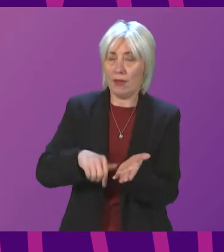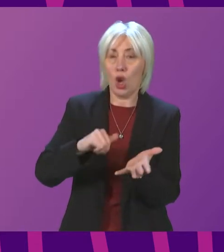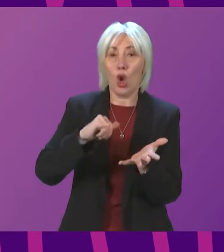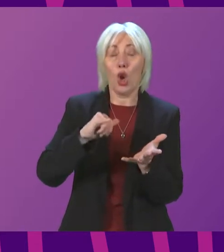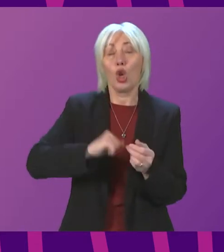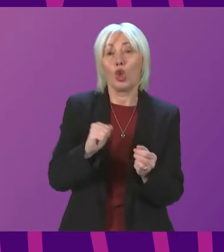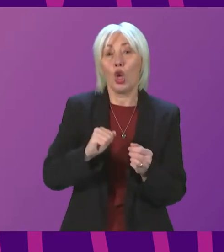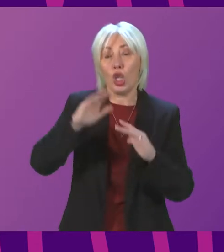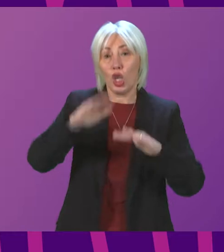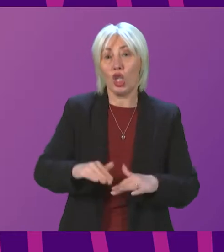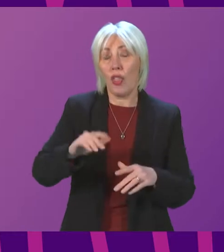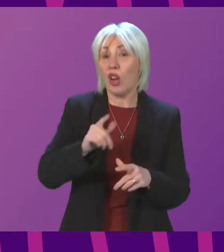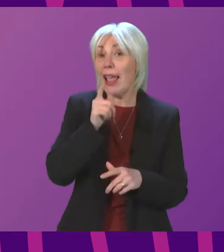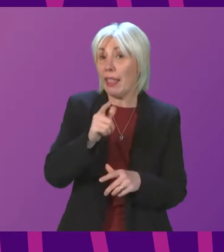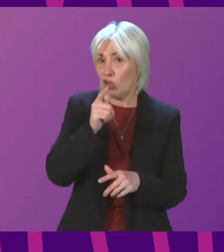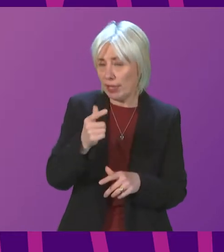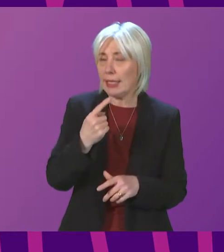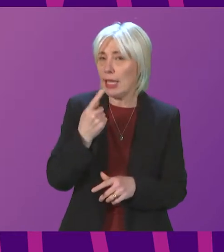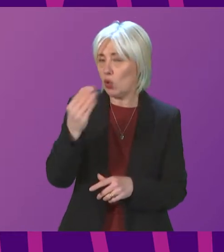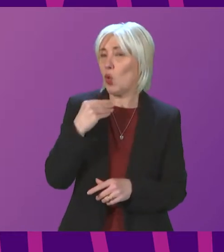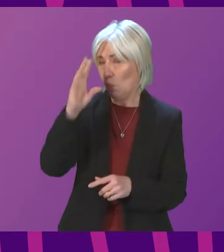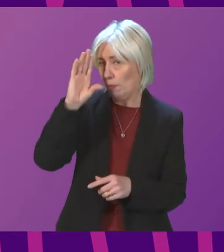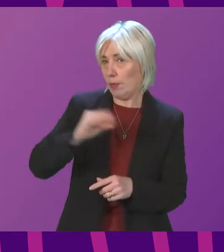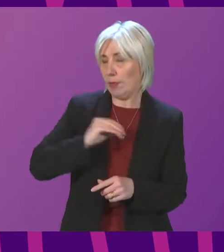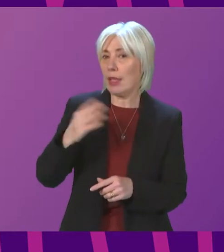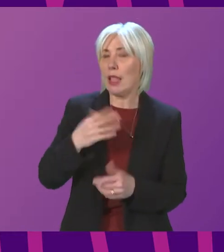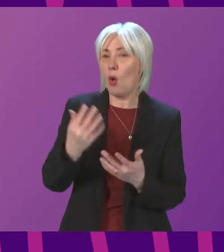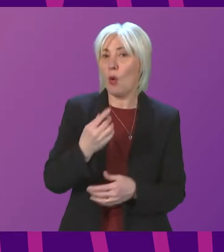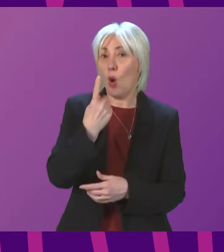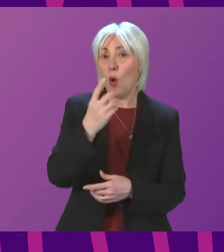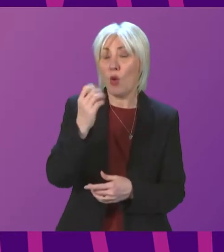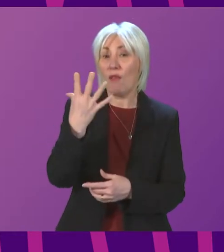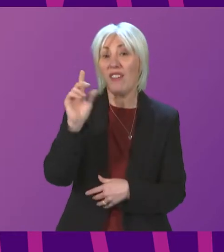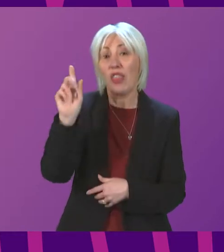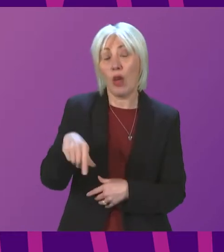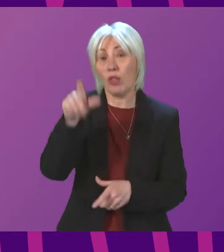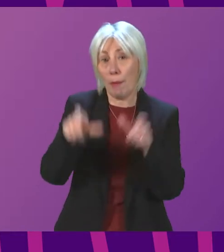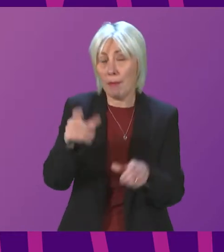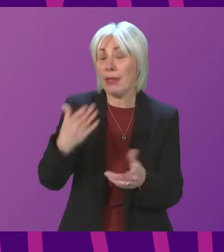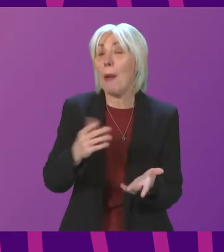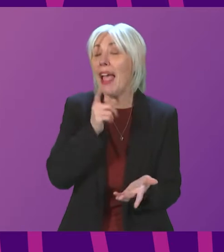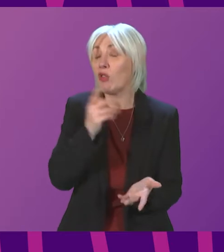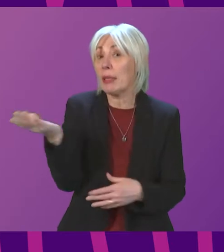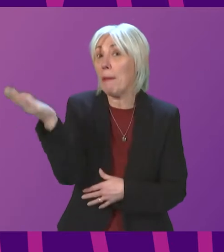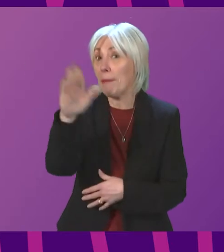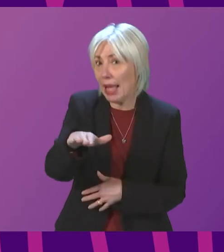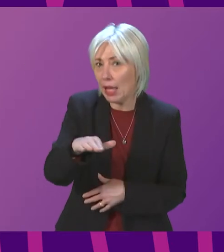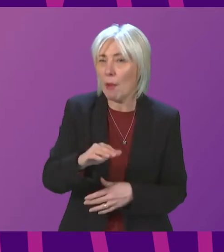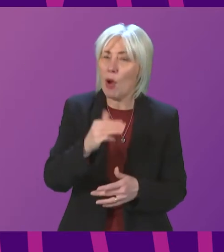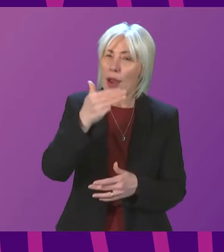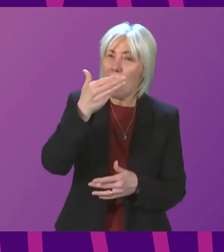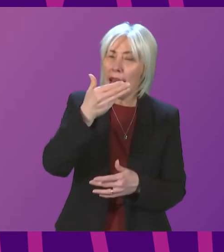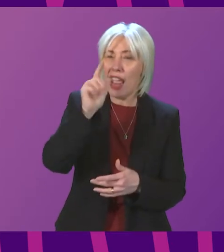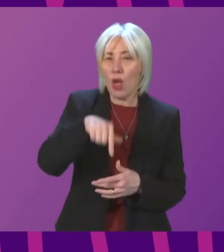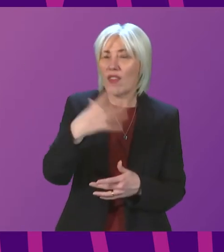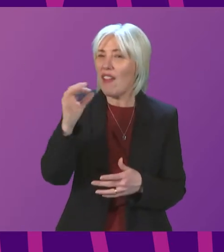Networks said that as of 12 o'clock today power has been restored to 105,000 customers with around 9,500 customers remaining off supply.